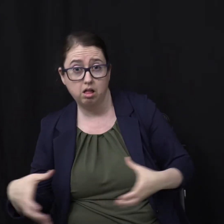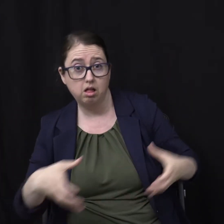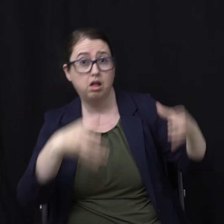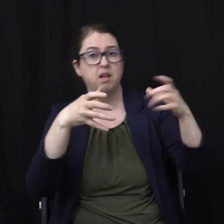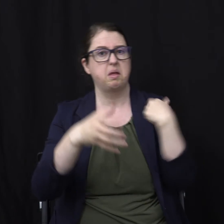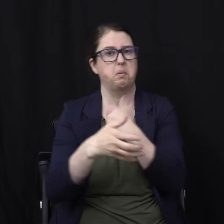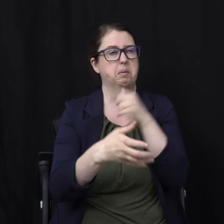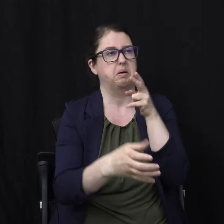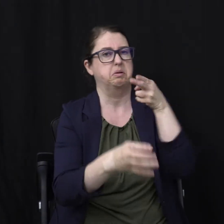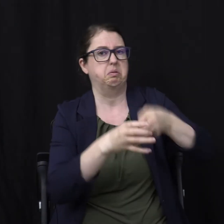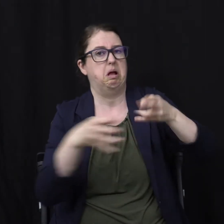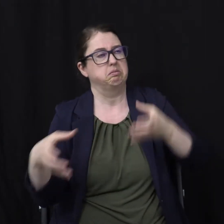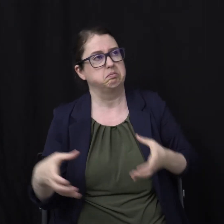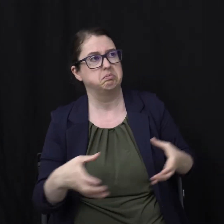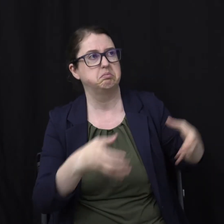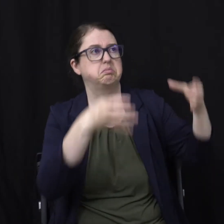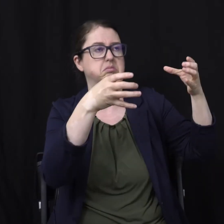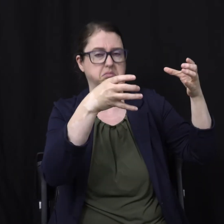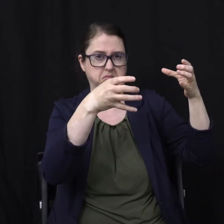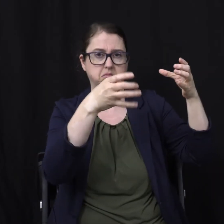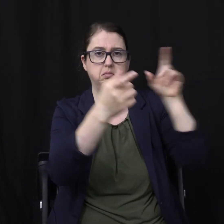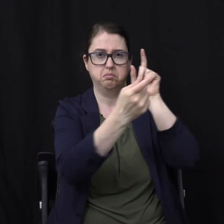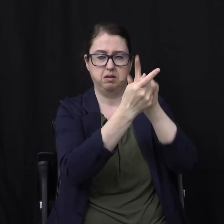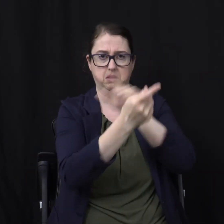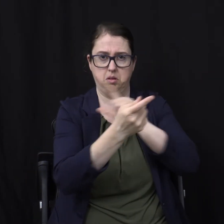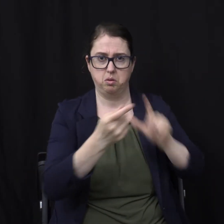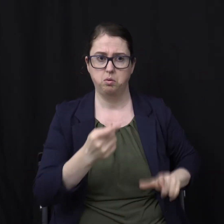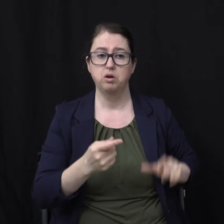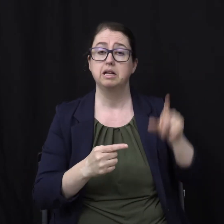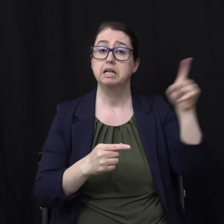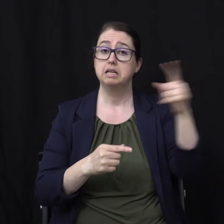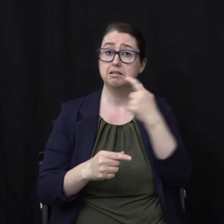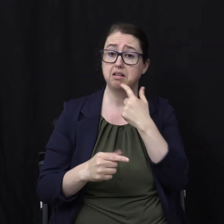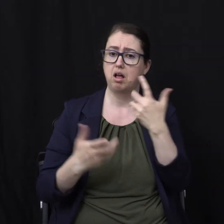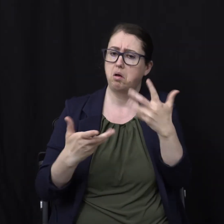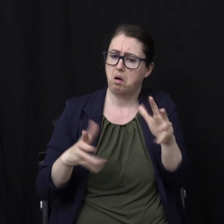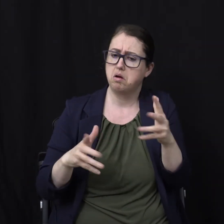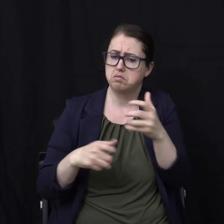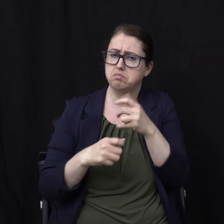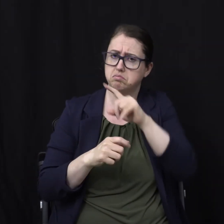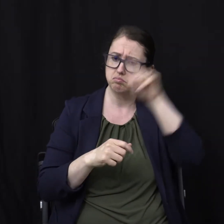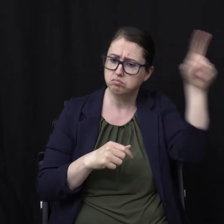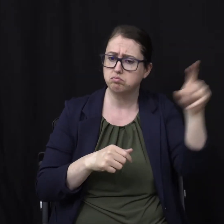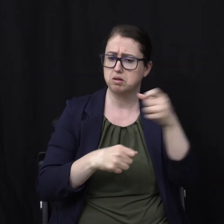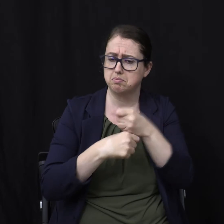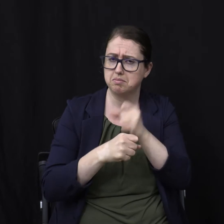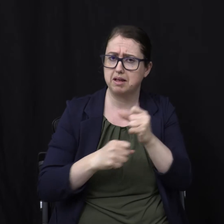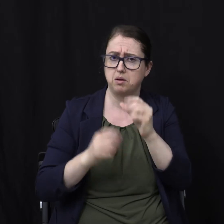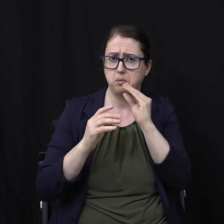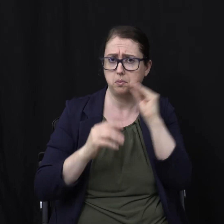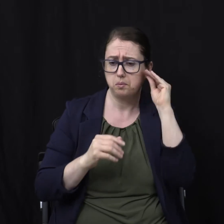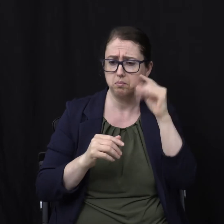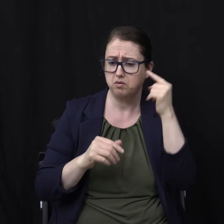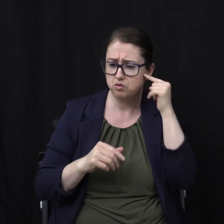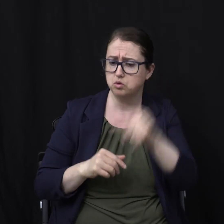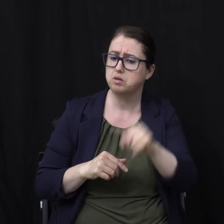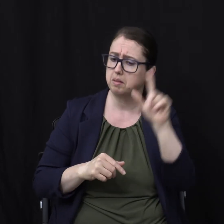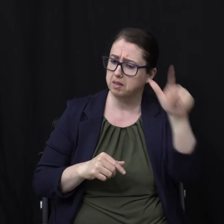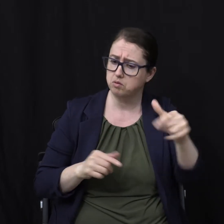my Father's house Are many mansions I'm going to come And receive you unto myself So you can be Where I am with me So let's sum that up With the